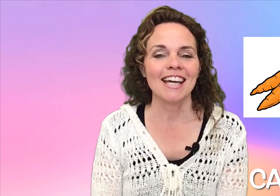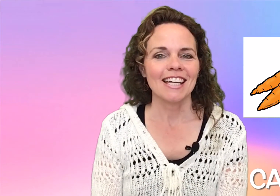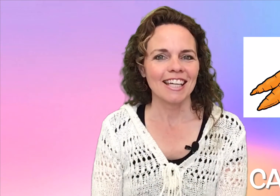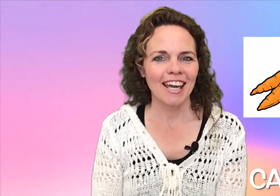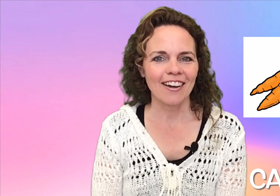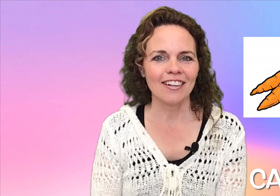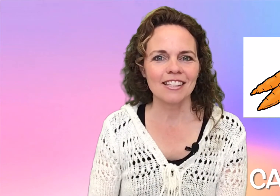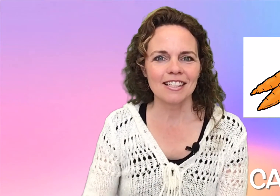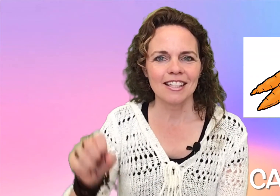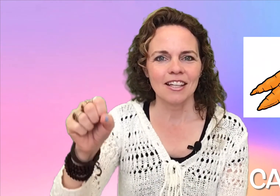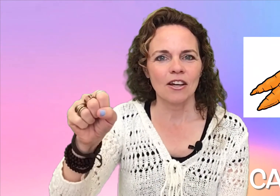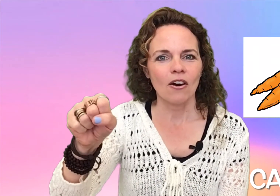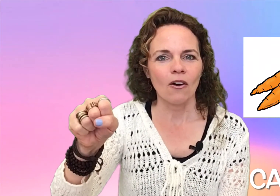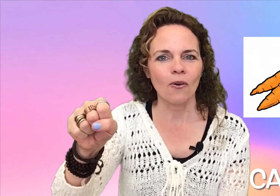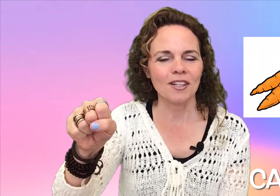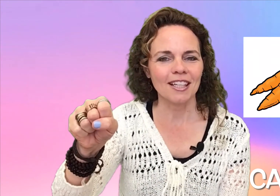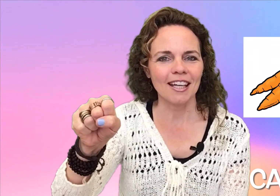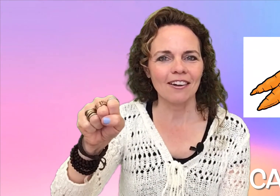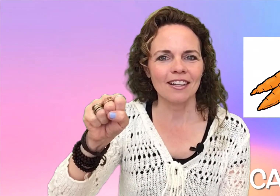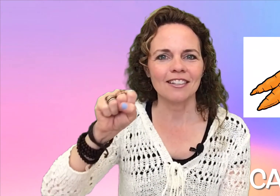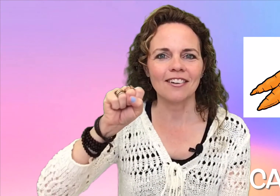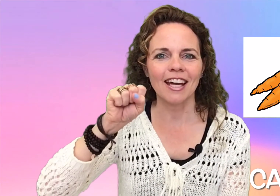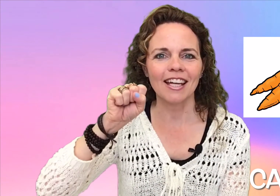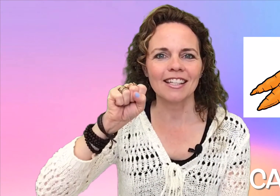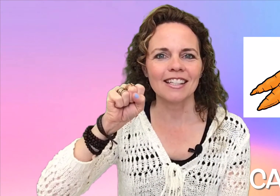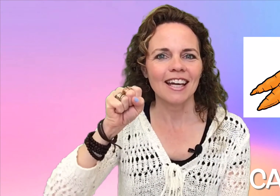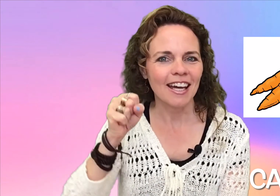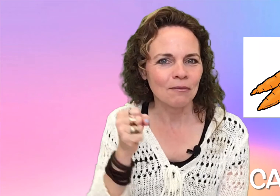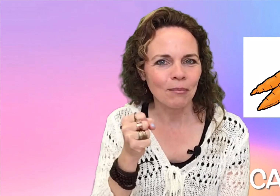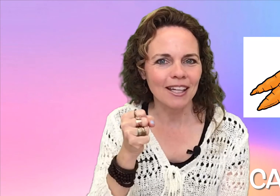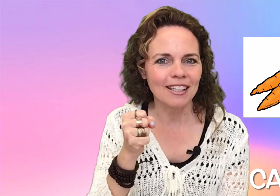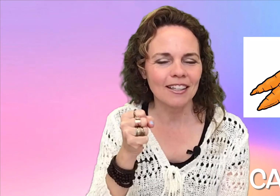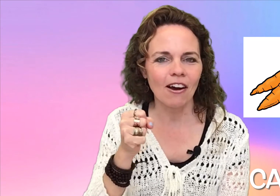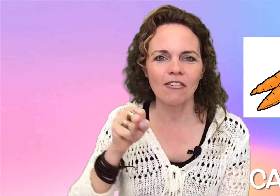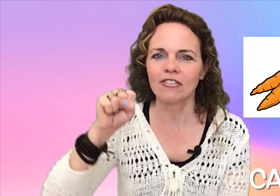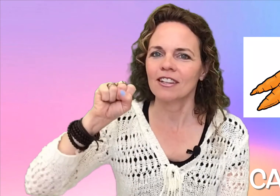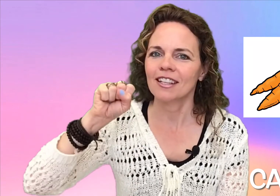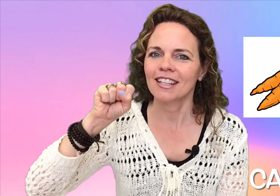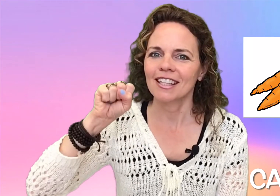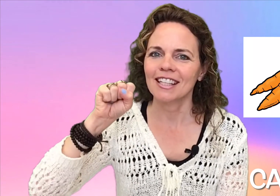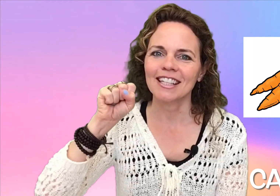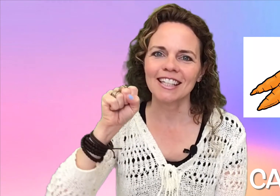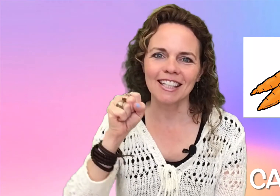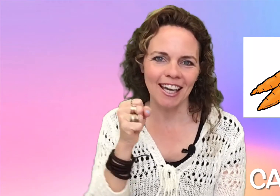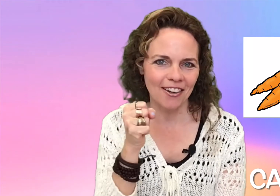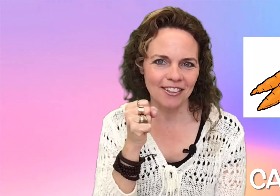Carrot. Carrot. a carrot in your hand and biting it off. Carrot.